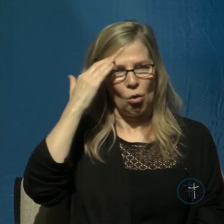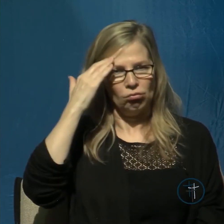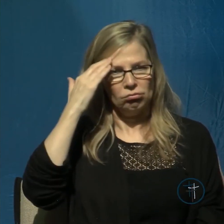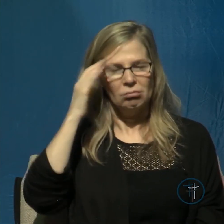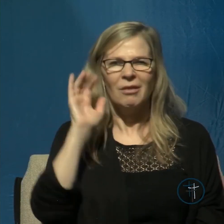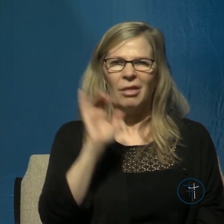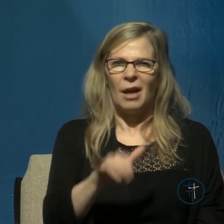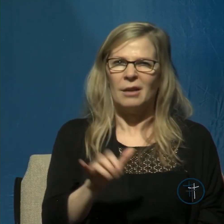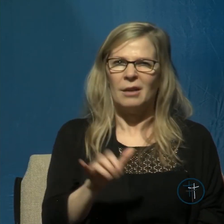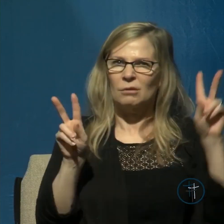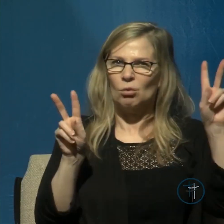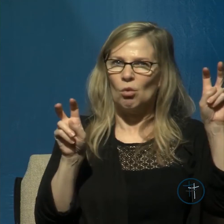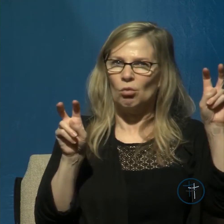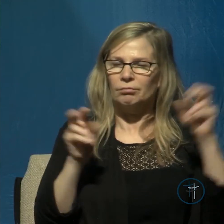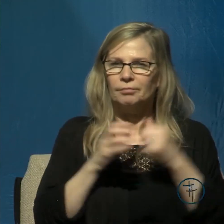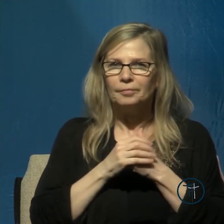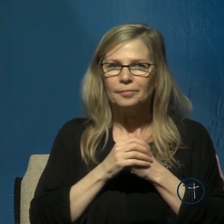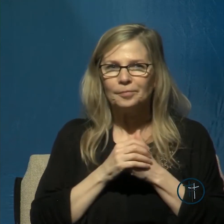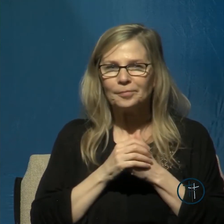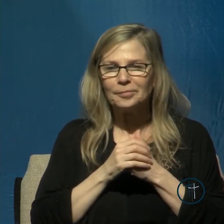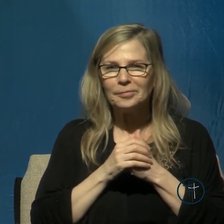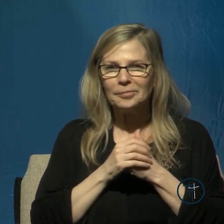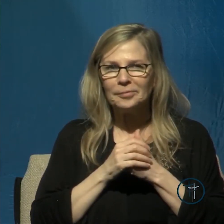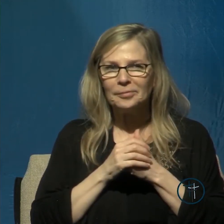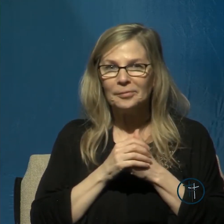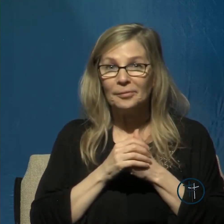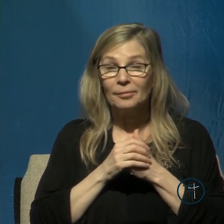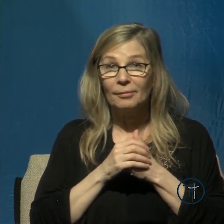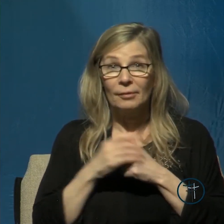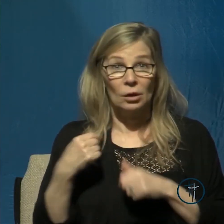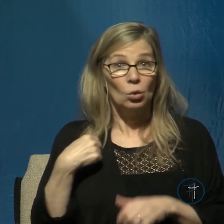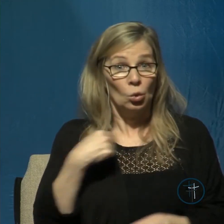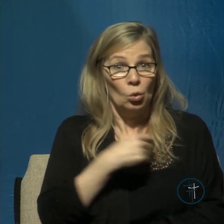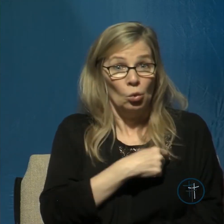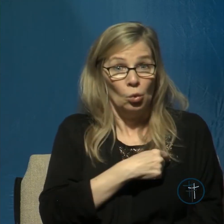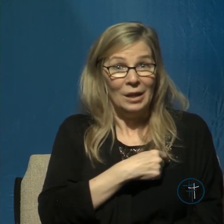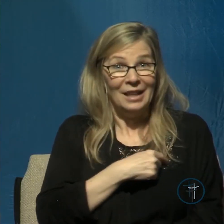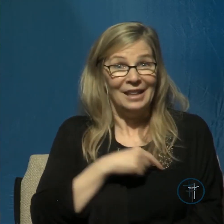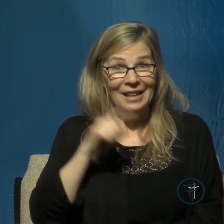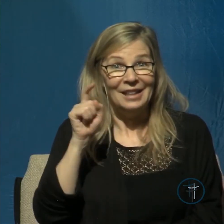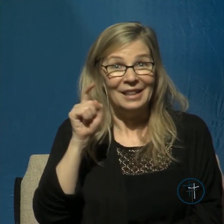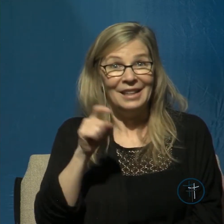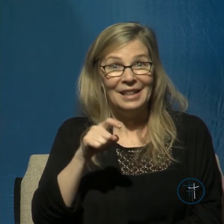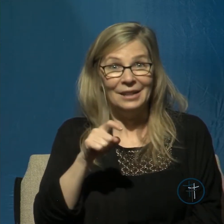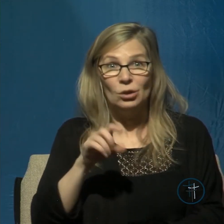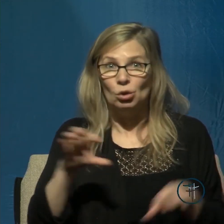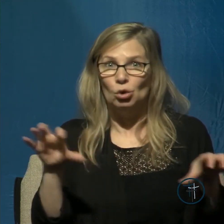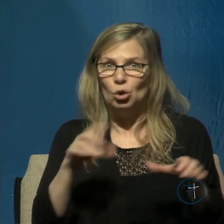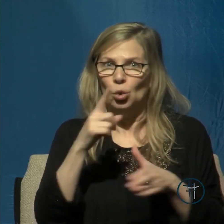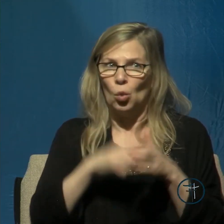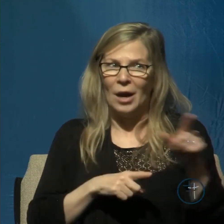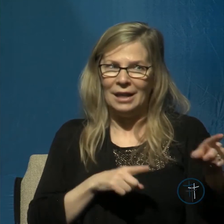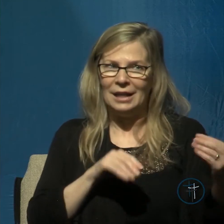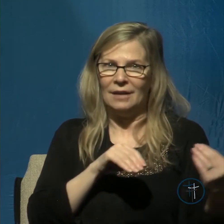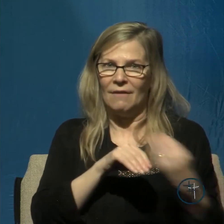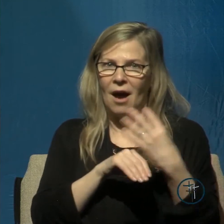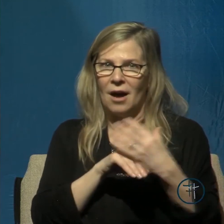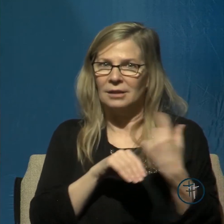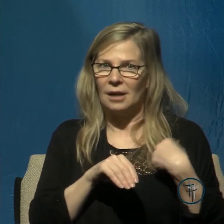now folks we need to do what Dr. Martin Lloyd Jones has advised us to do apply